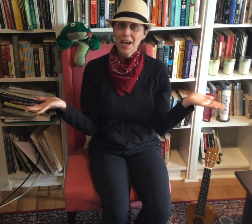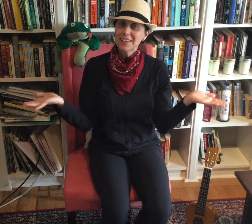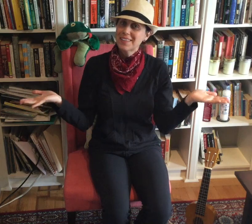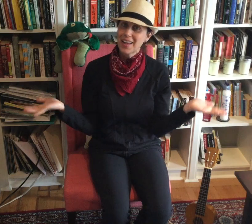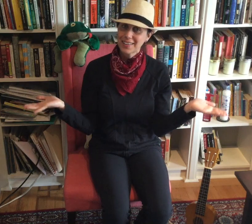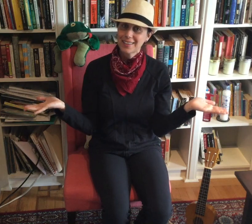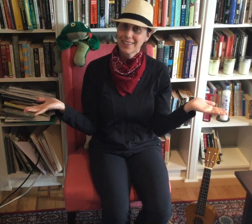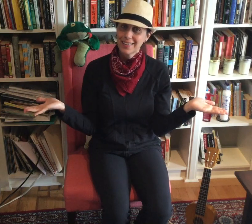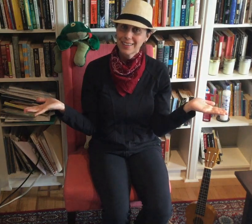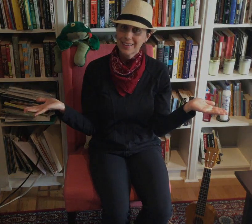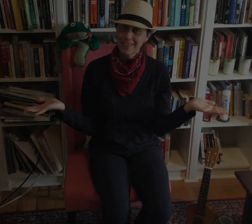glug glug. so sweet. We will get